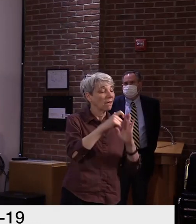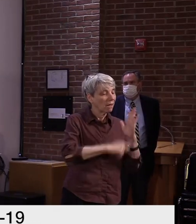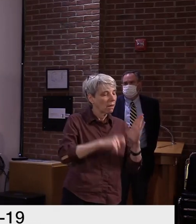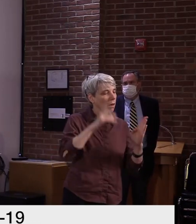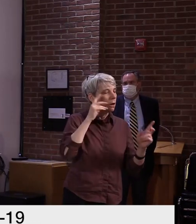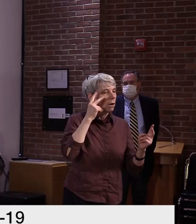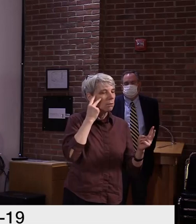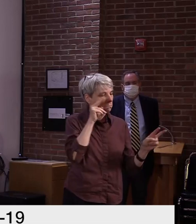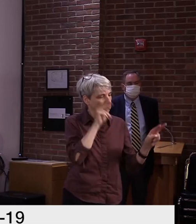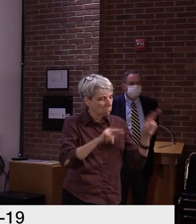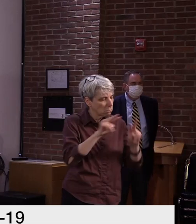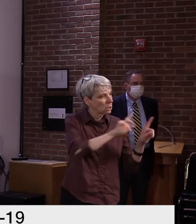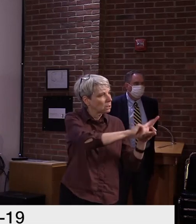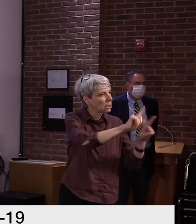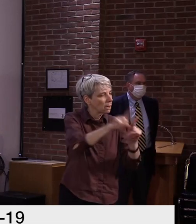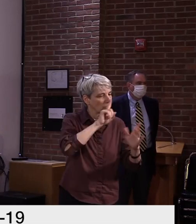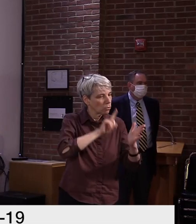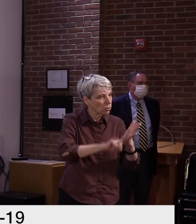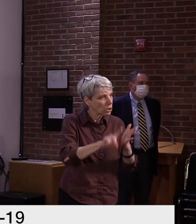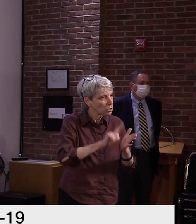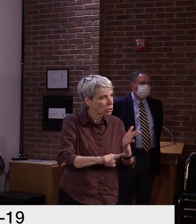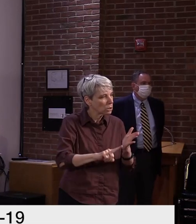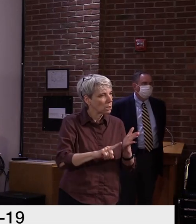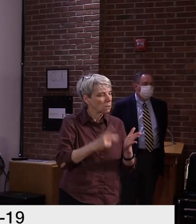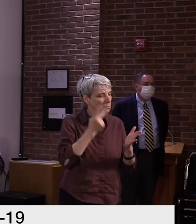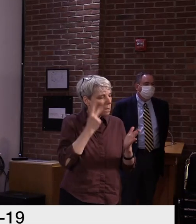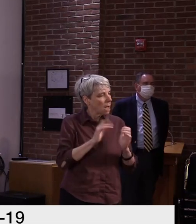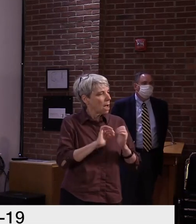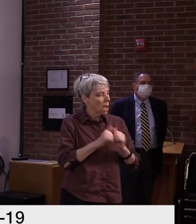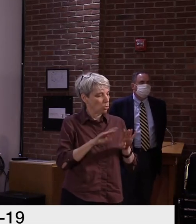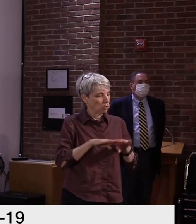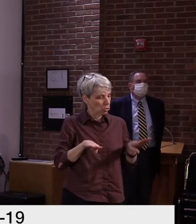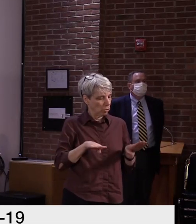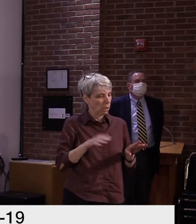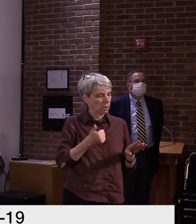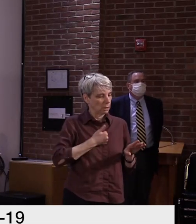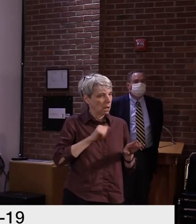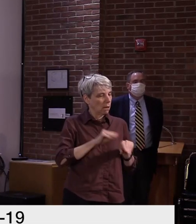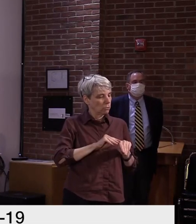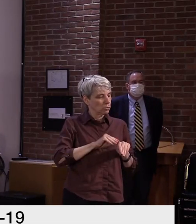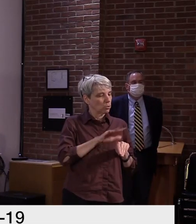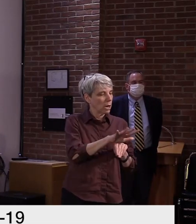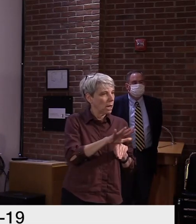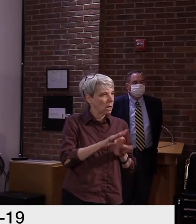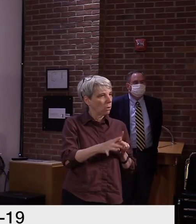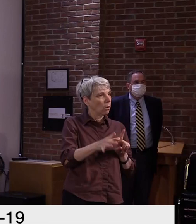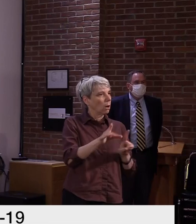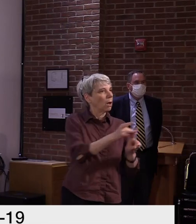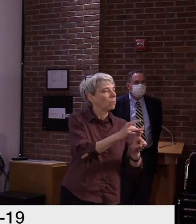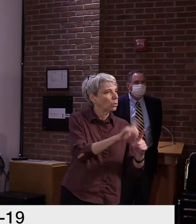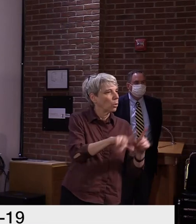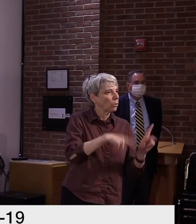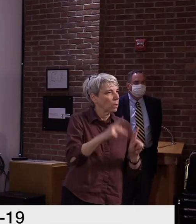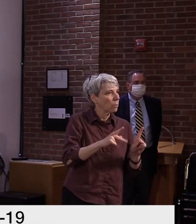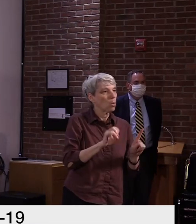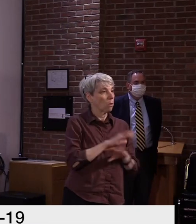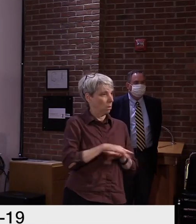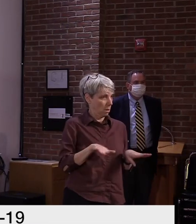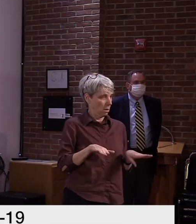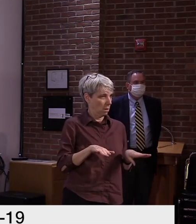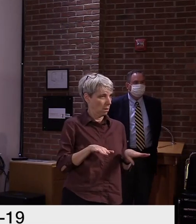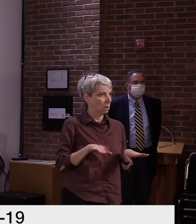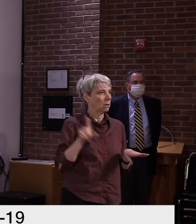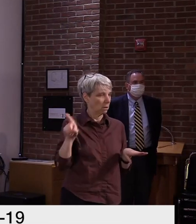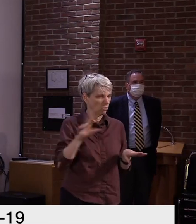transmission patterns of viral infection, some of which I have discussed here previously. He will also speak to the